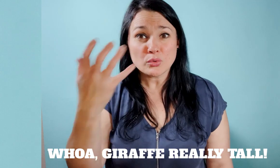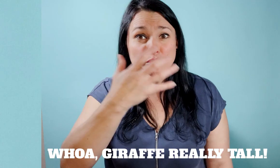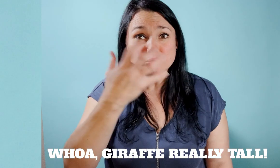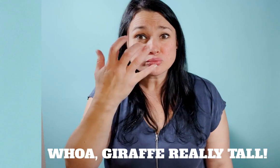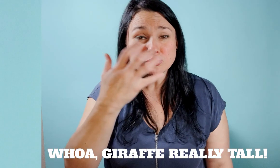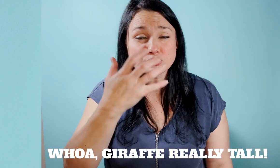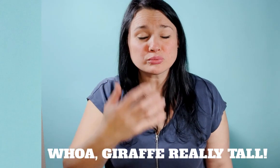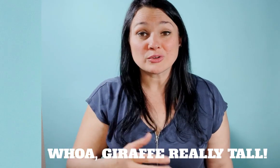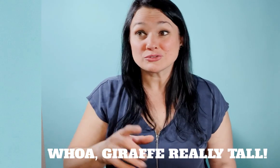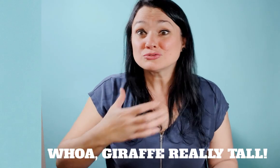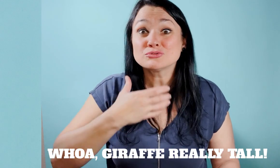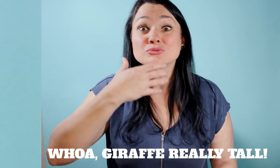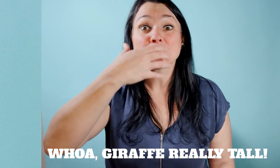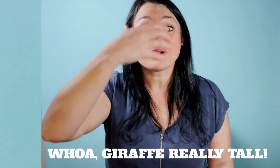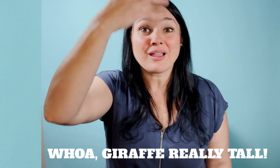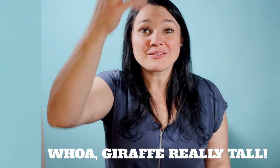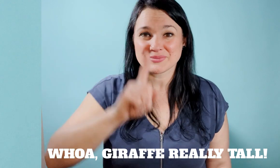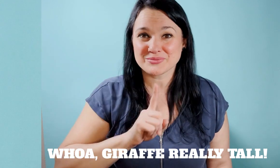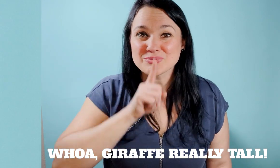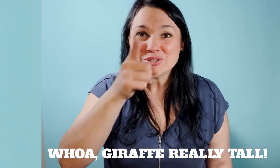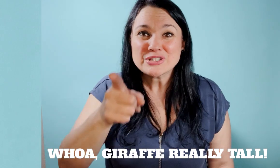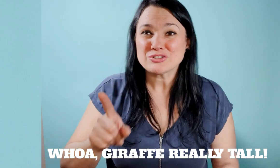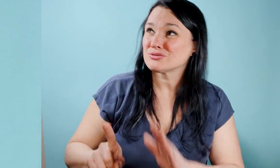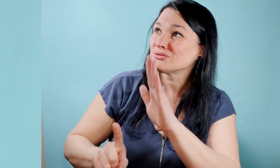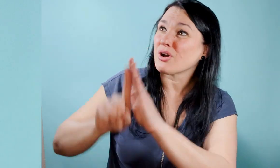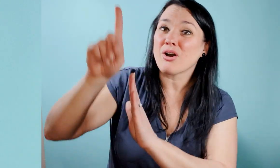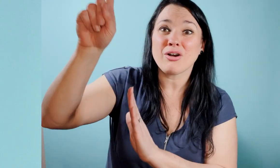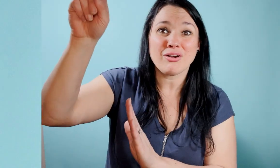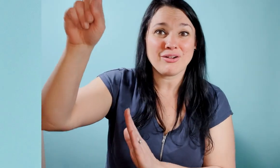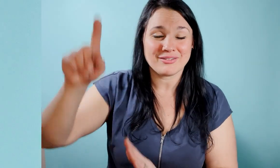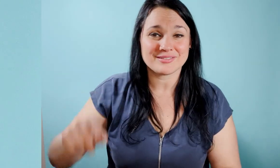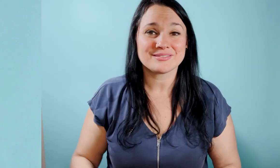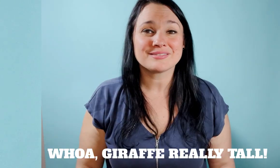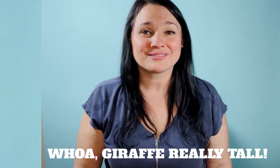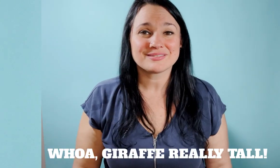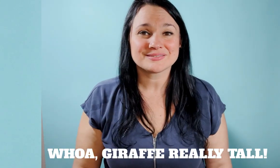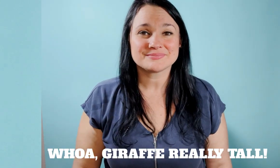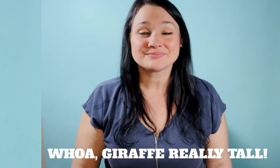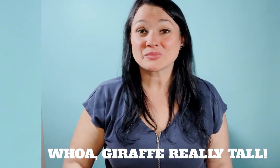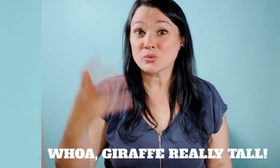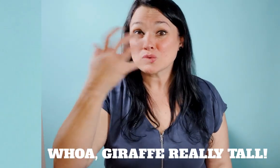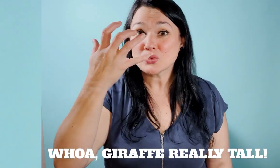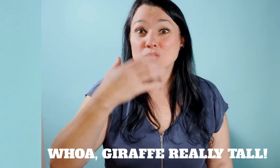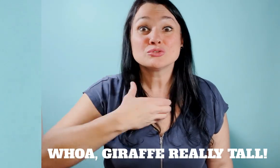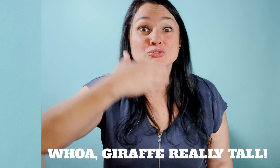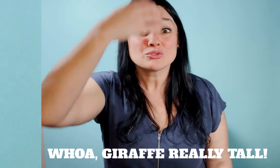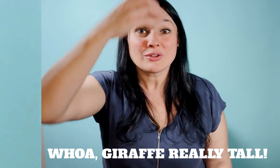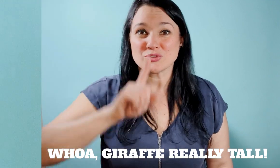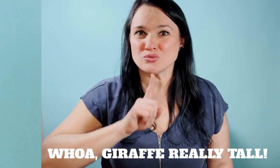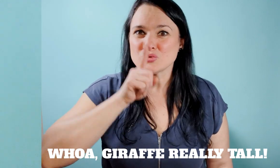whoa the giraffe is really tall whoa the